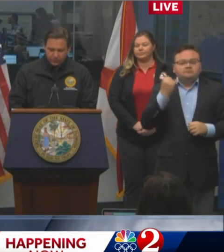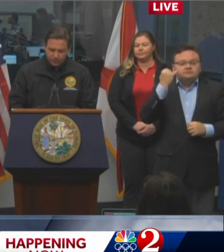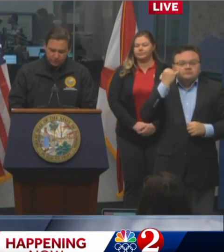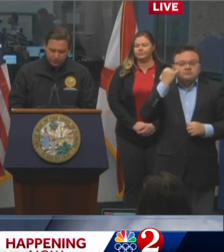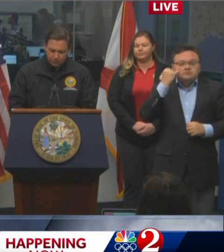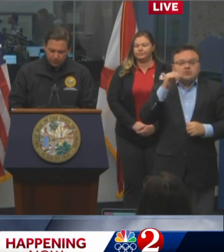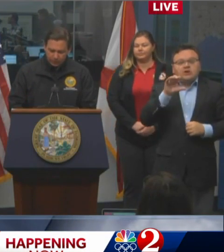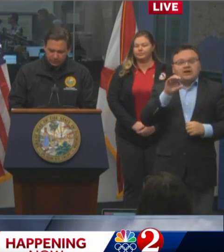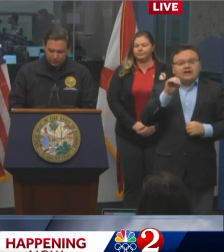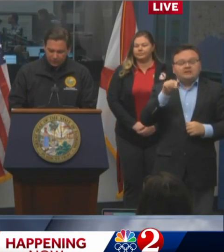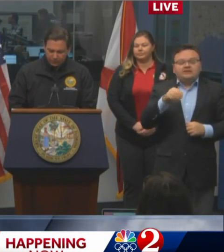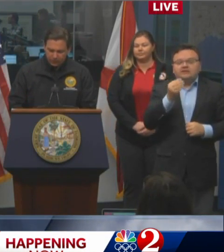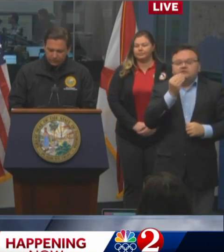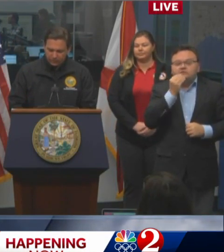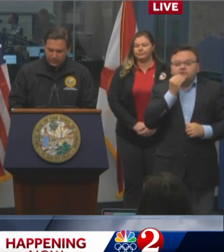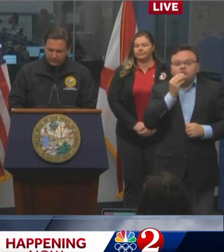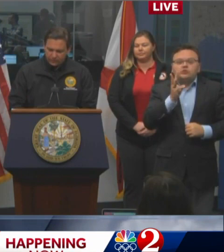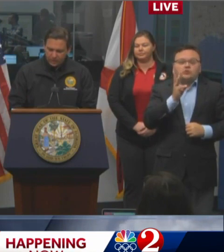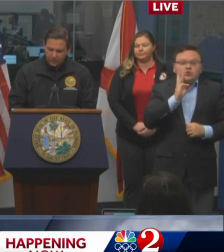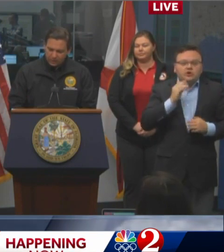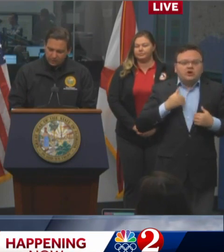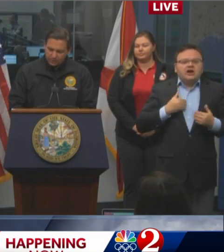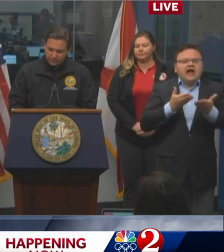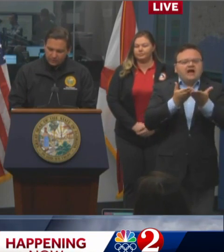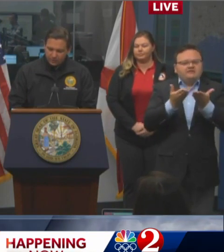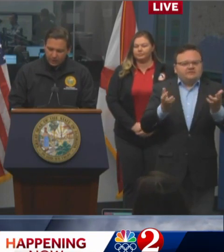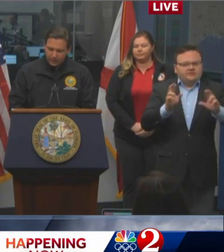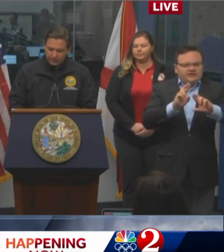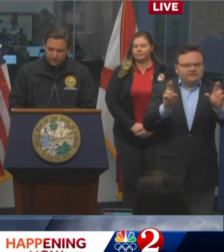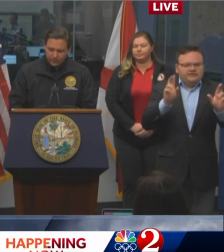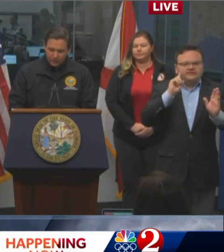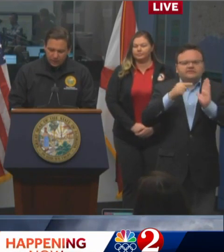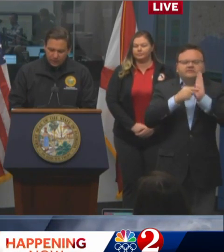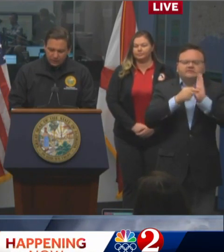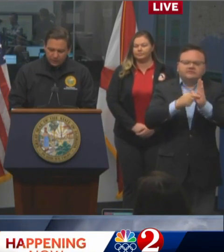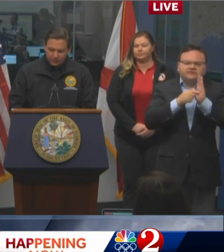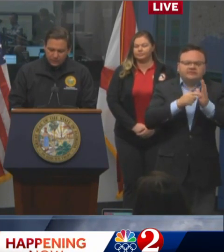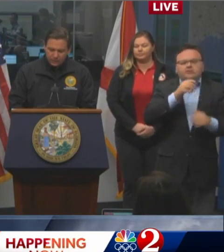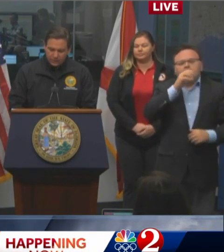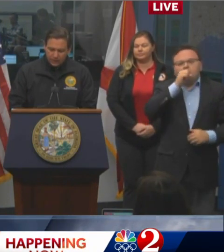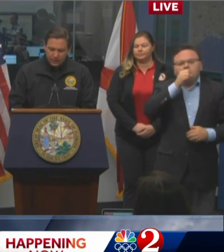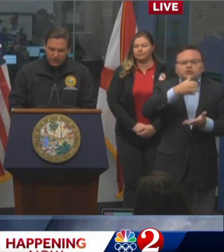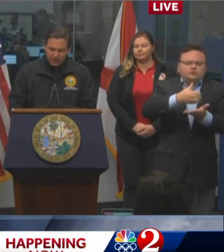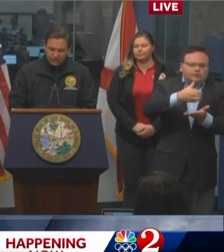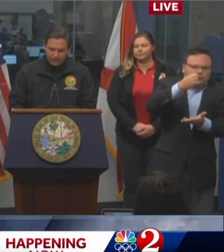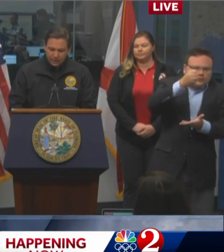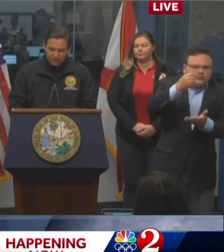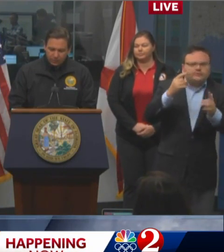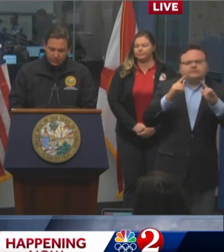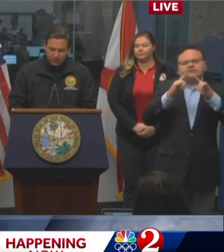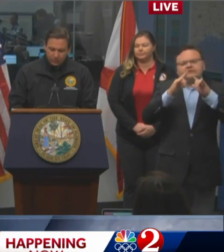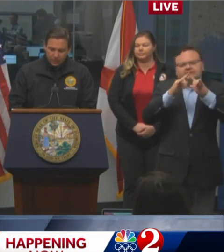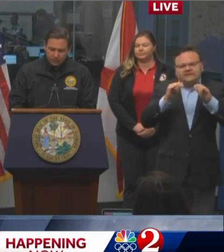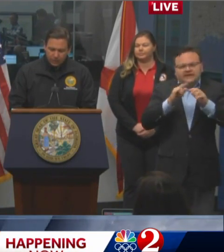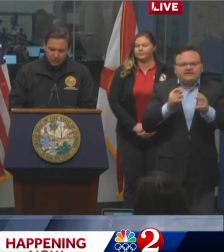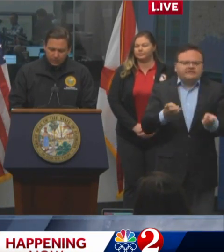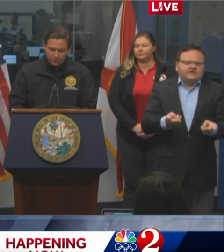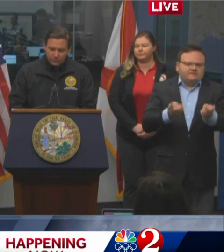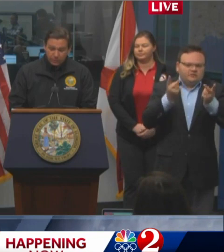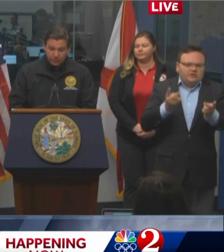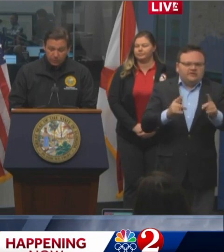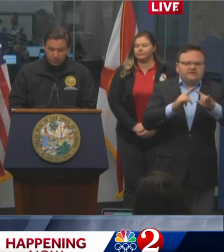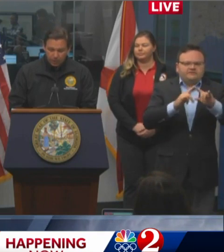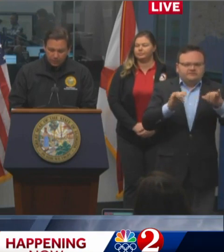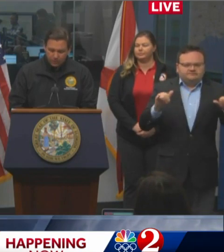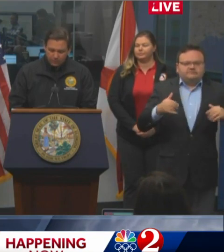of distribution, including forklifts, traffic cones, tents and other necessary items. The division has staged 24 generator